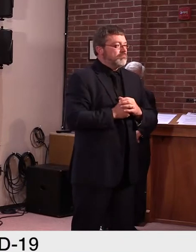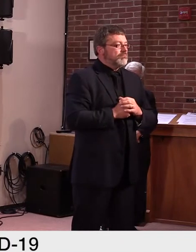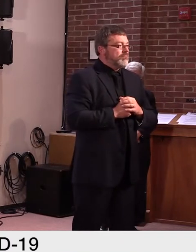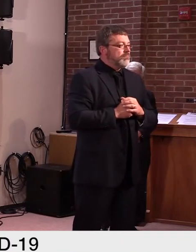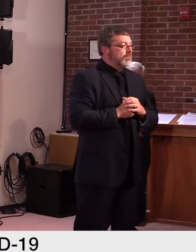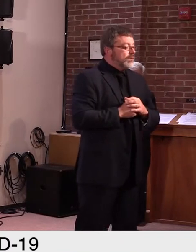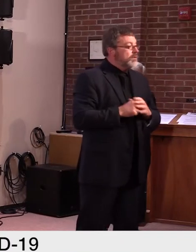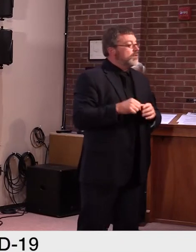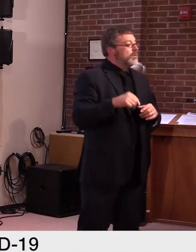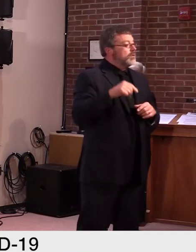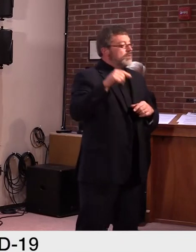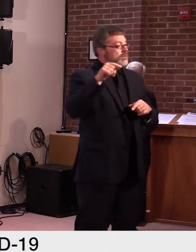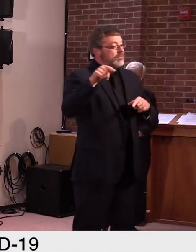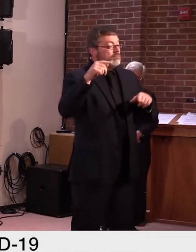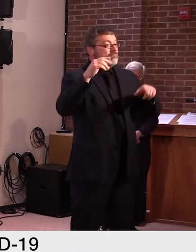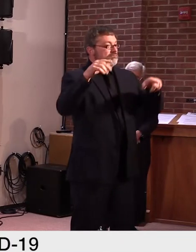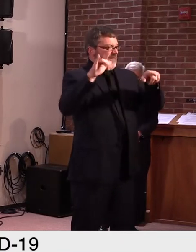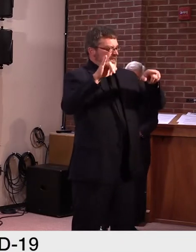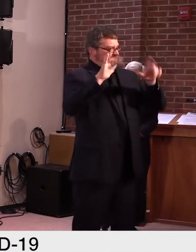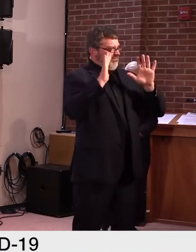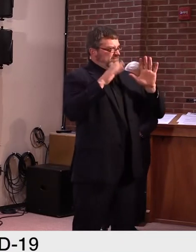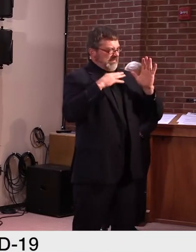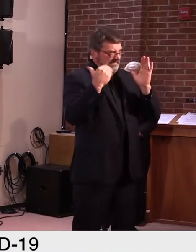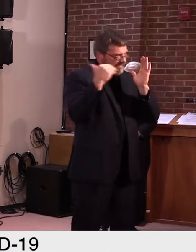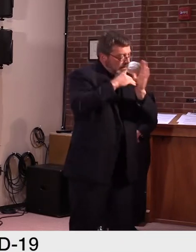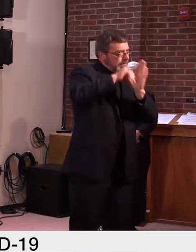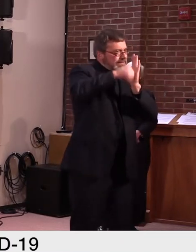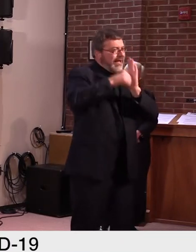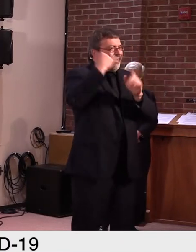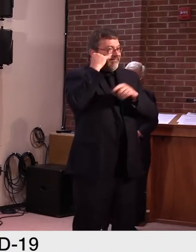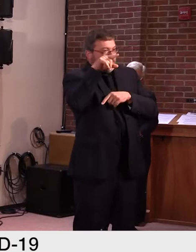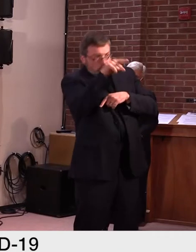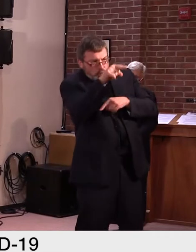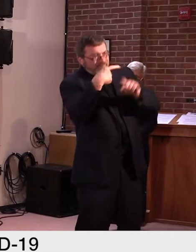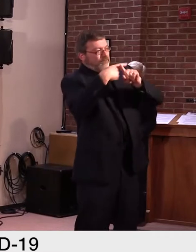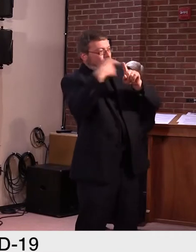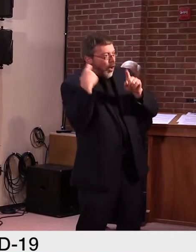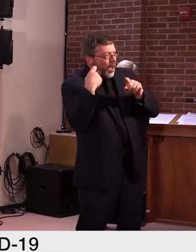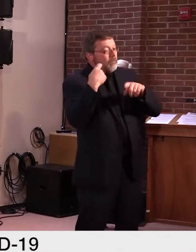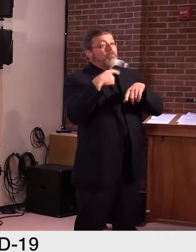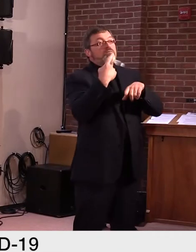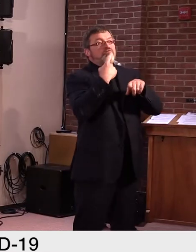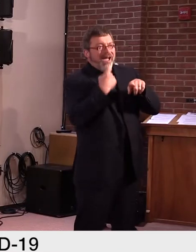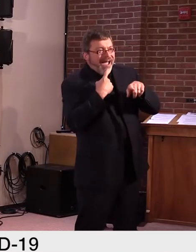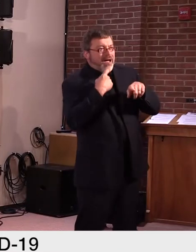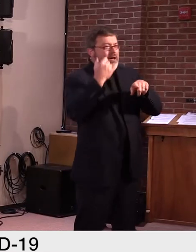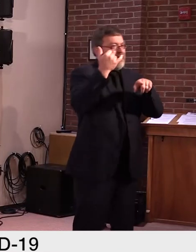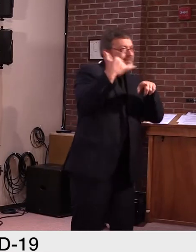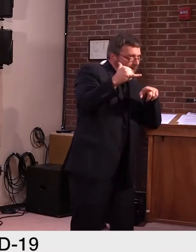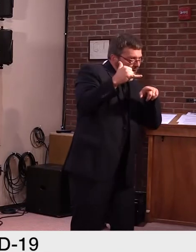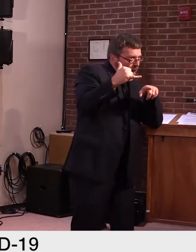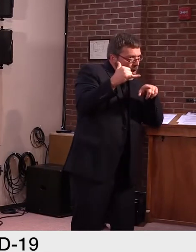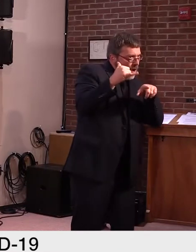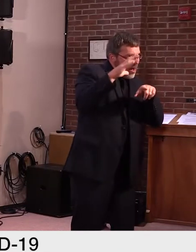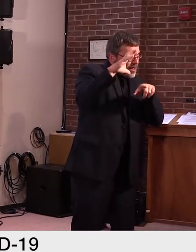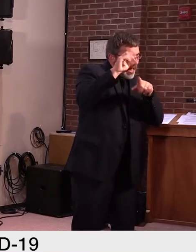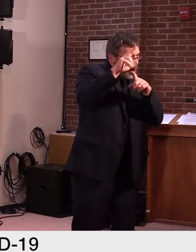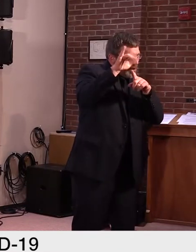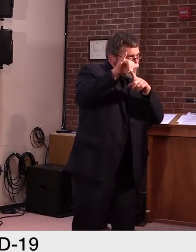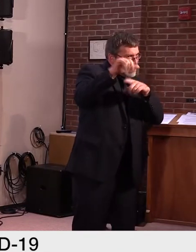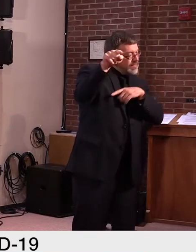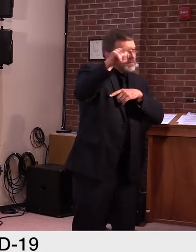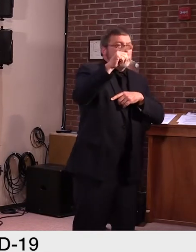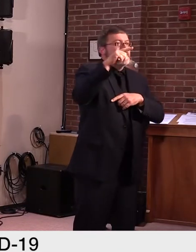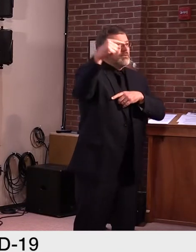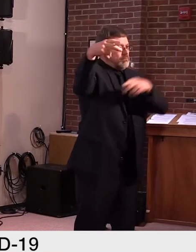in the red or yellow, please follow the quarantine guidance or stay home. To help